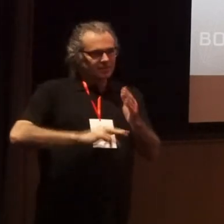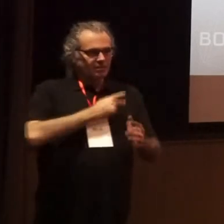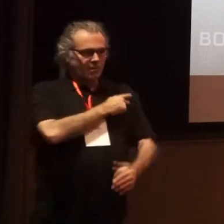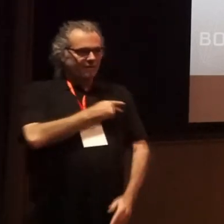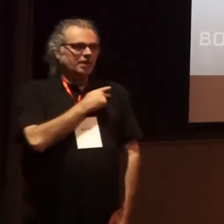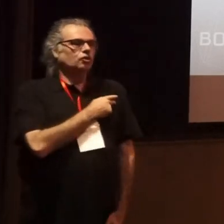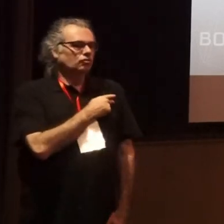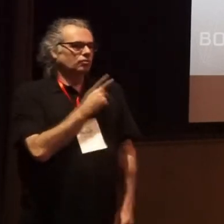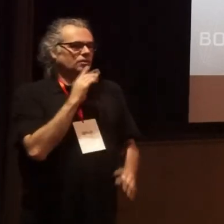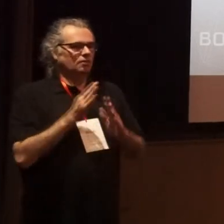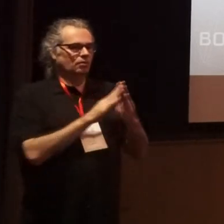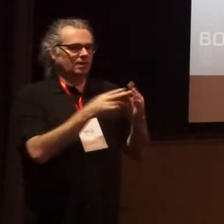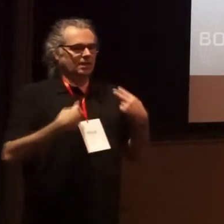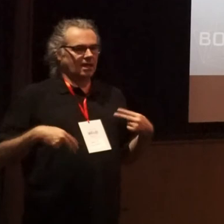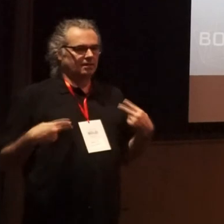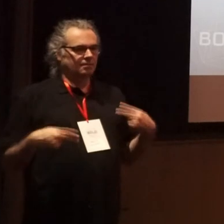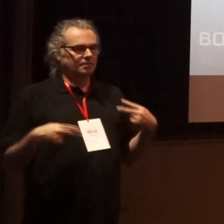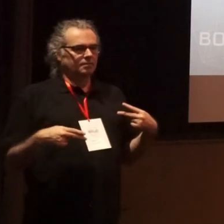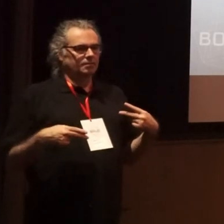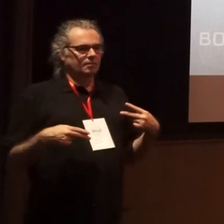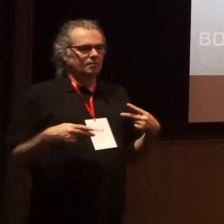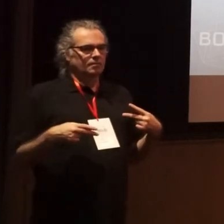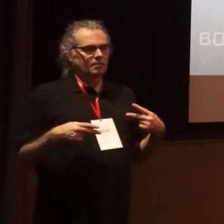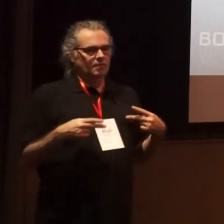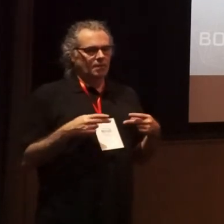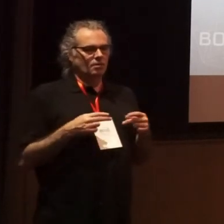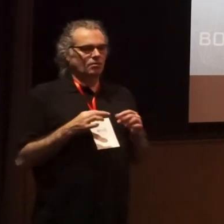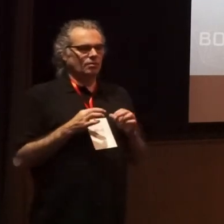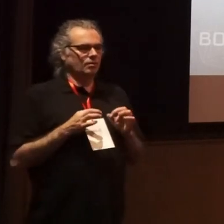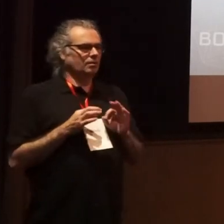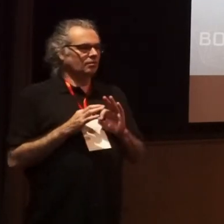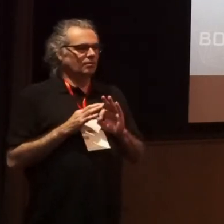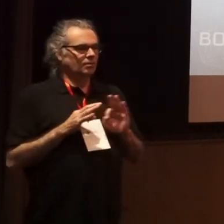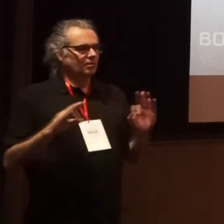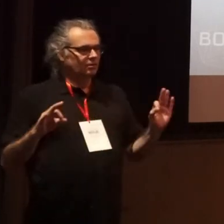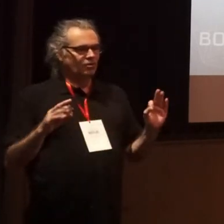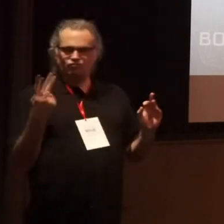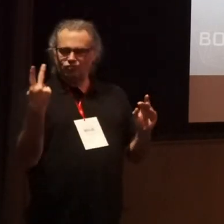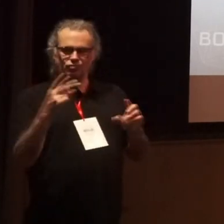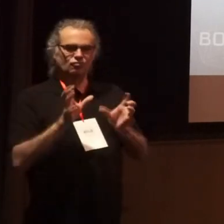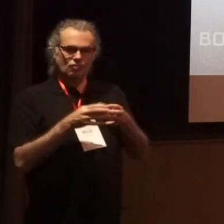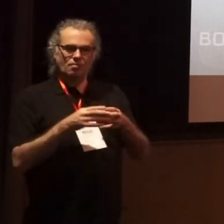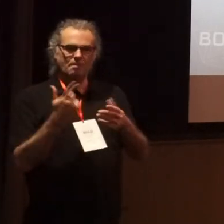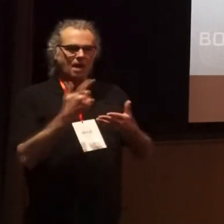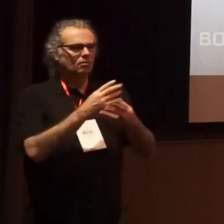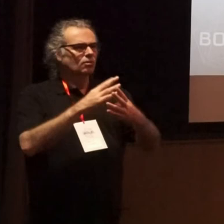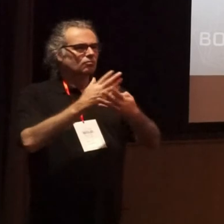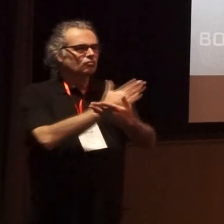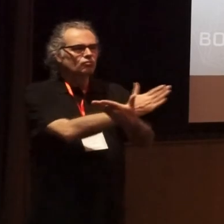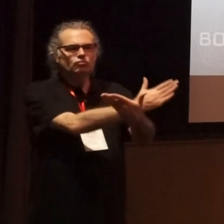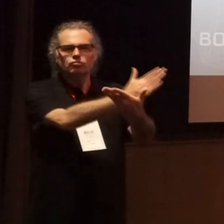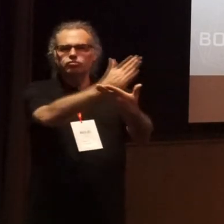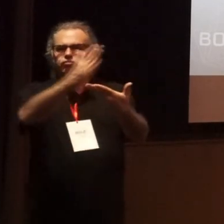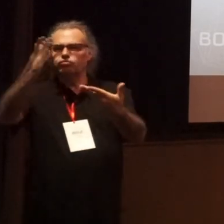and in community dance which is not two distinct groups but a spectrum of the ways that we